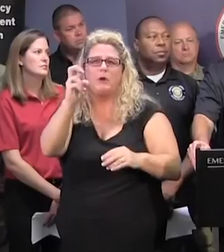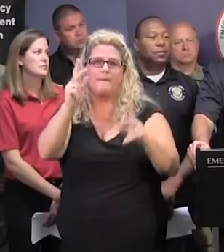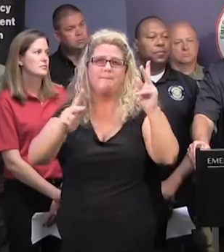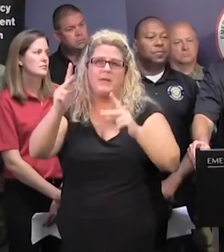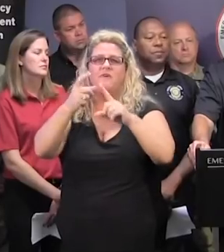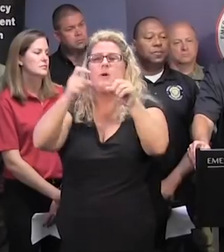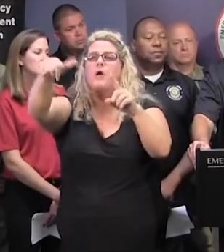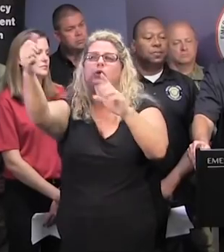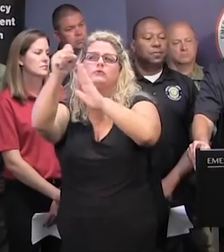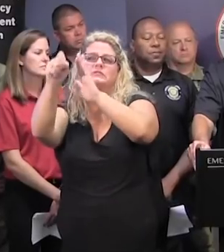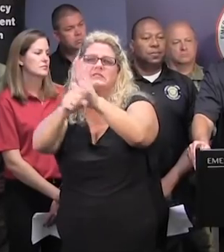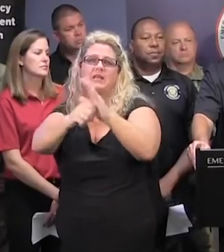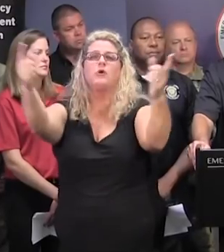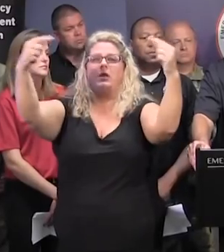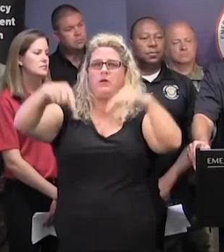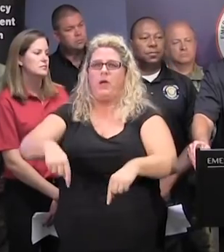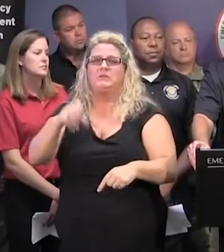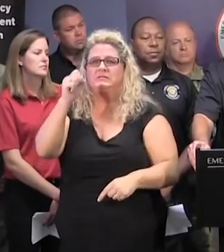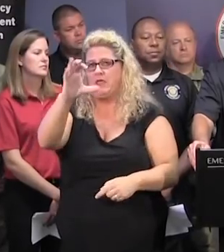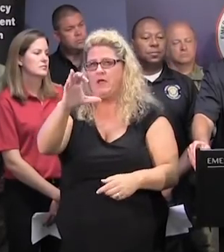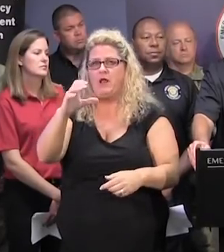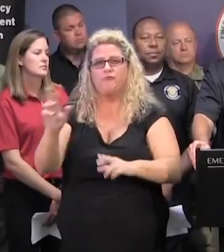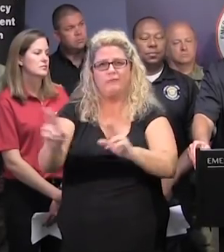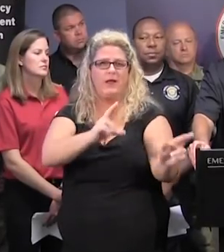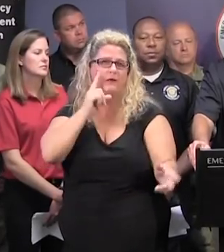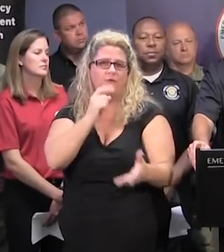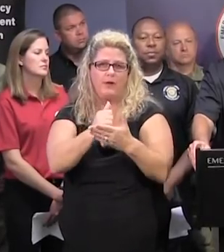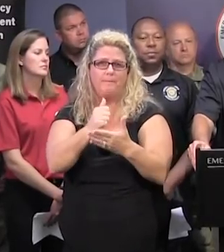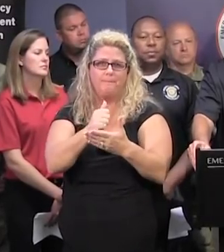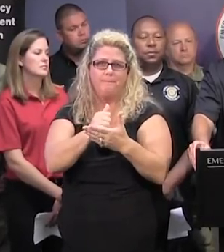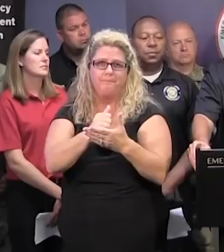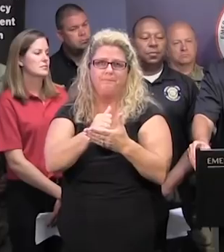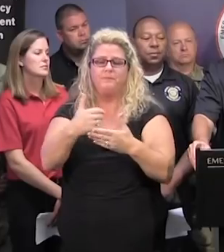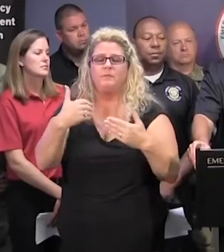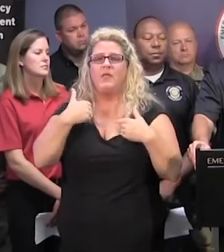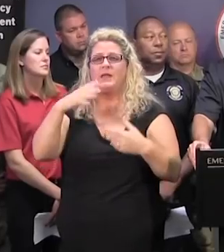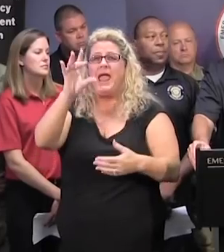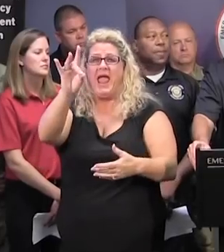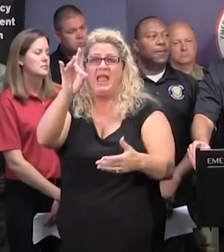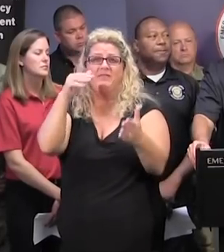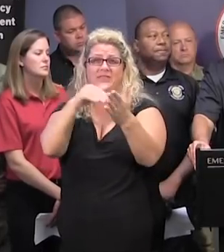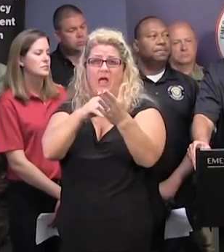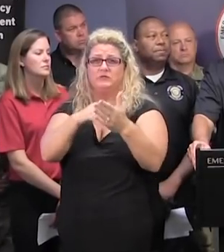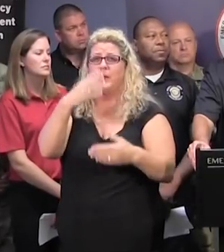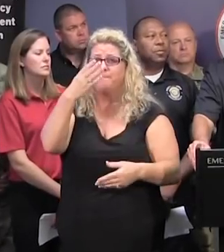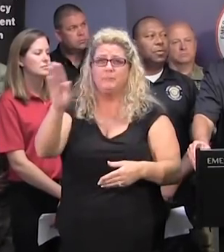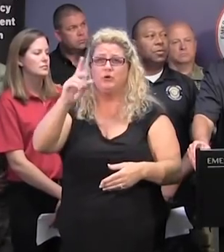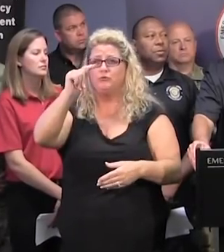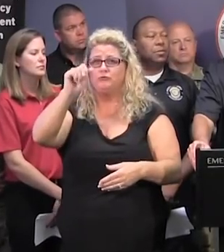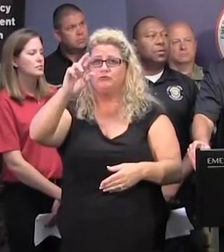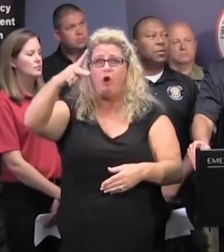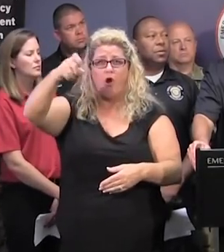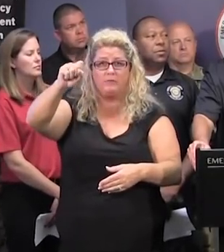that are here right now. We've got over 8,000 of tarps, blue tarps, in our inventory right now for